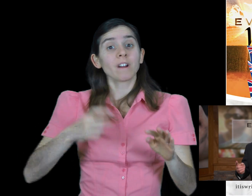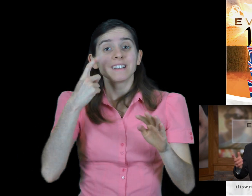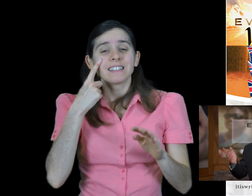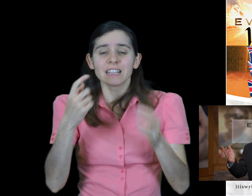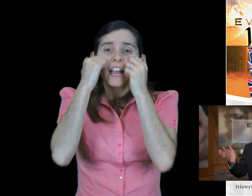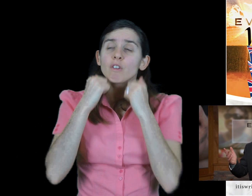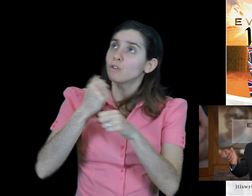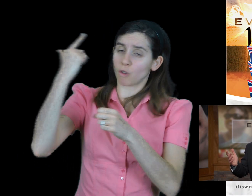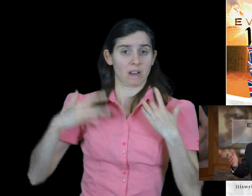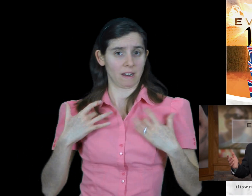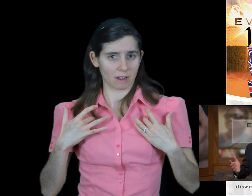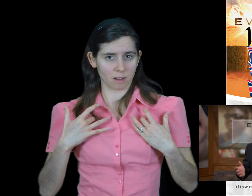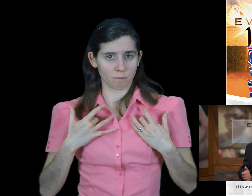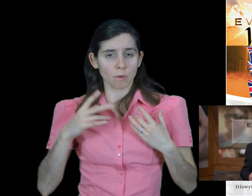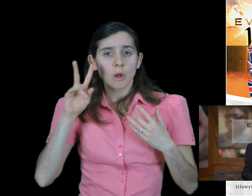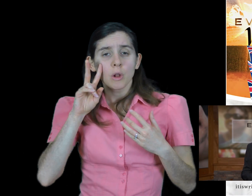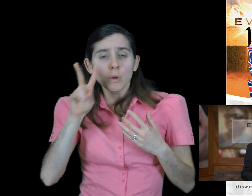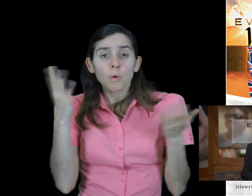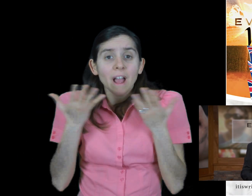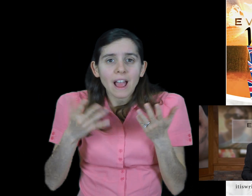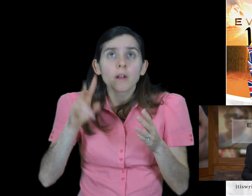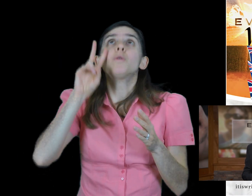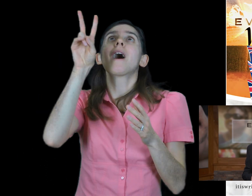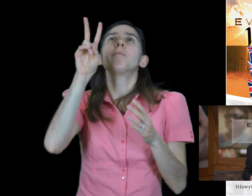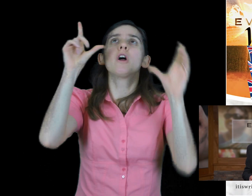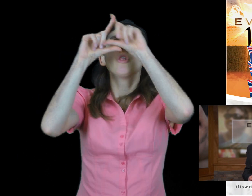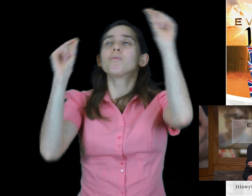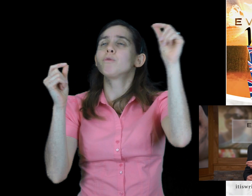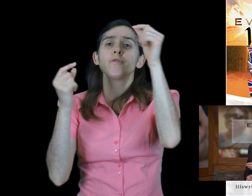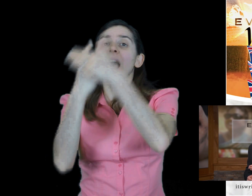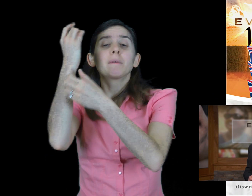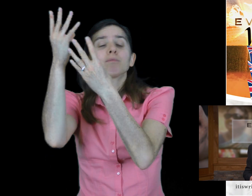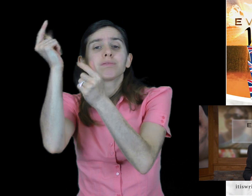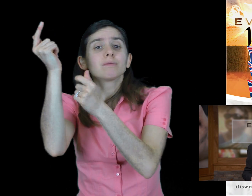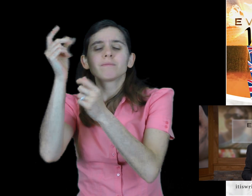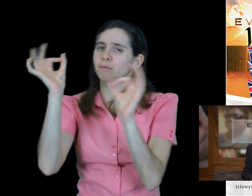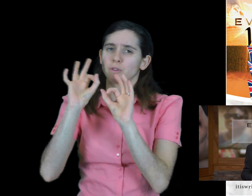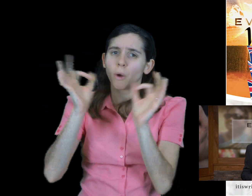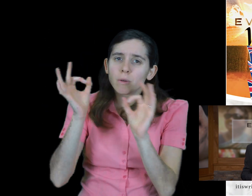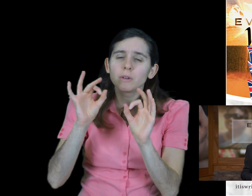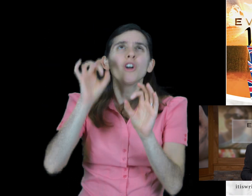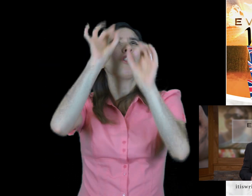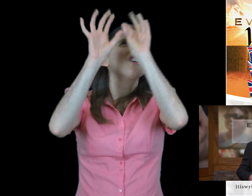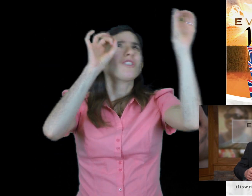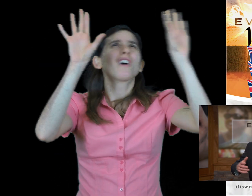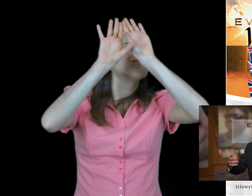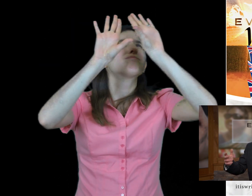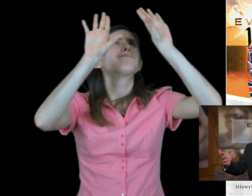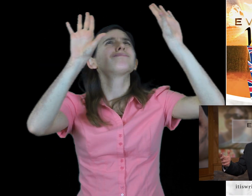just look up. The moon didn't get there on its own. The Milky Way stretching spectacularly across the night sky. The sun brightening and